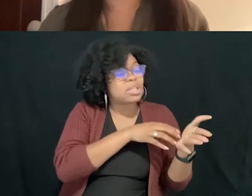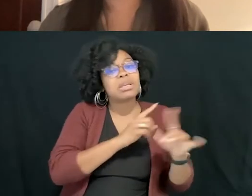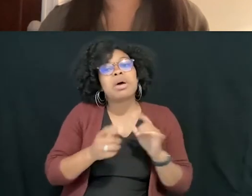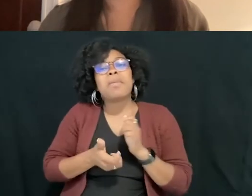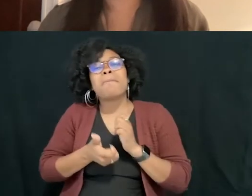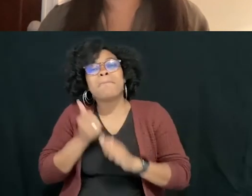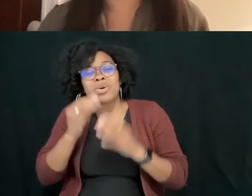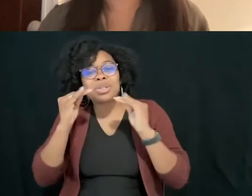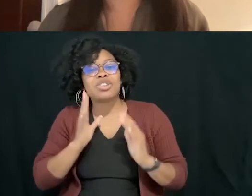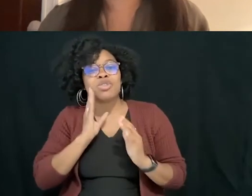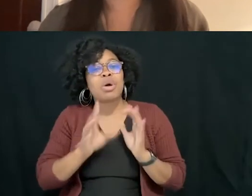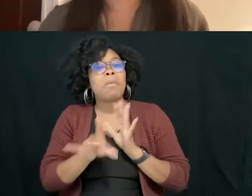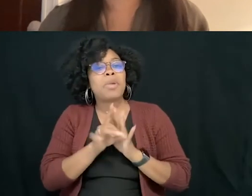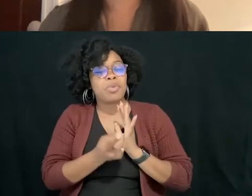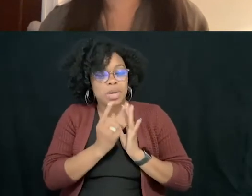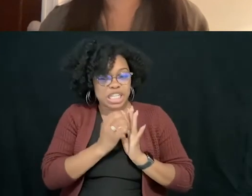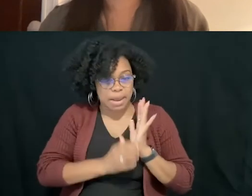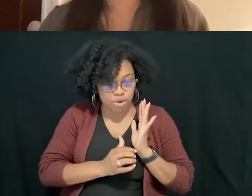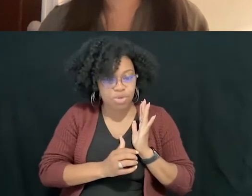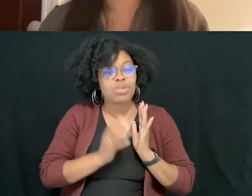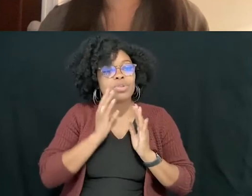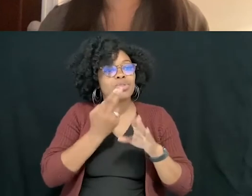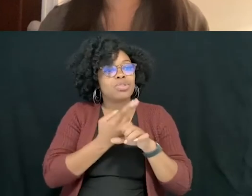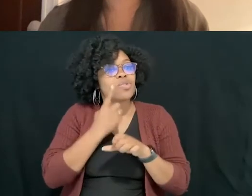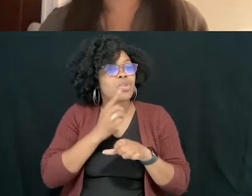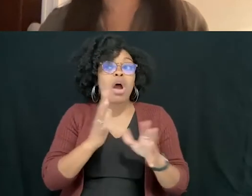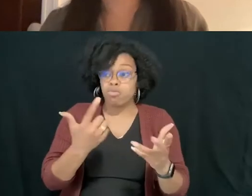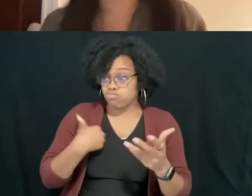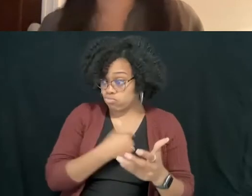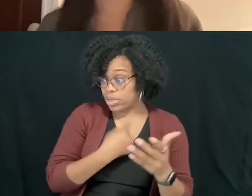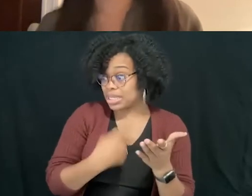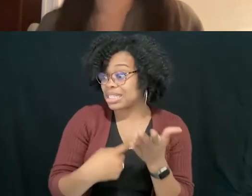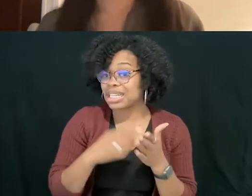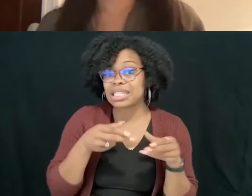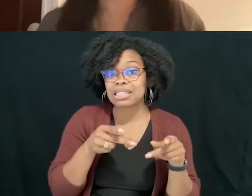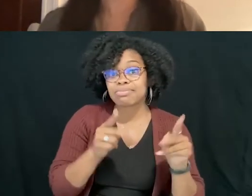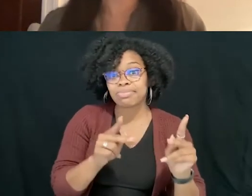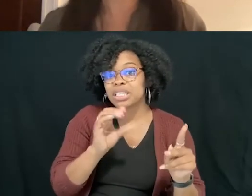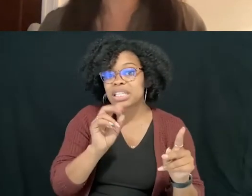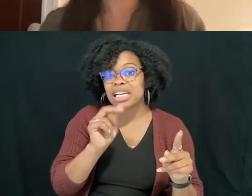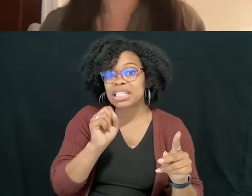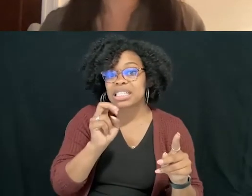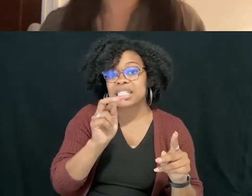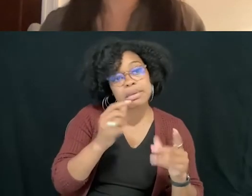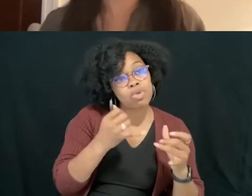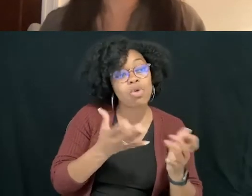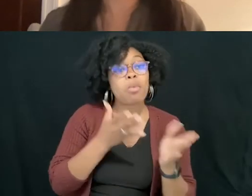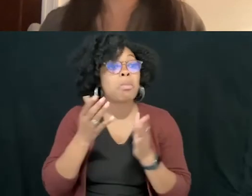time. And so they'll use, use it to talk about consent or body parts. Um, but also they get used in college courses, which